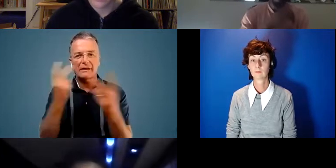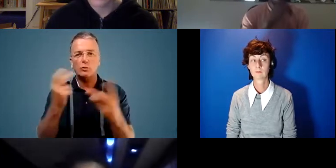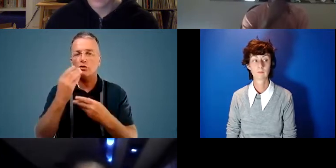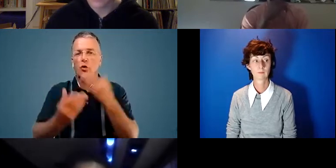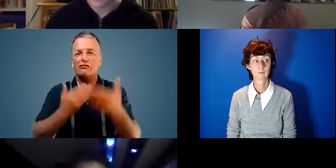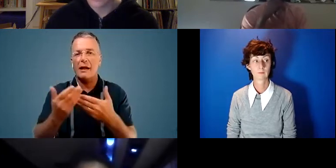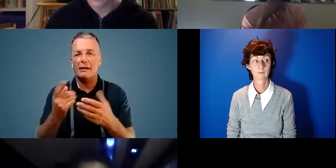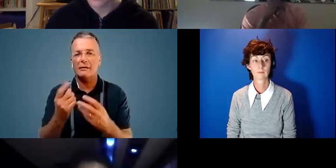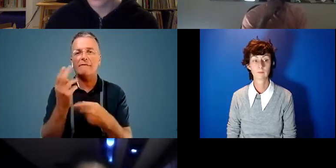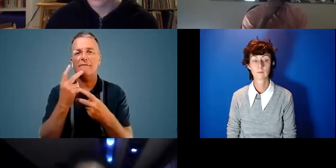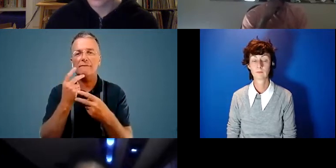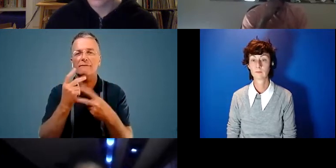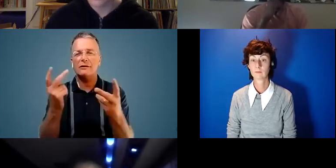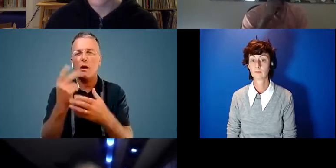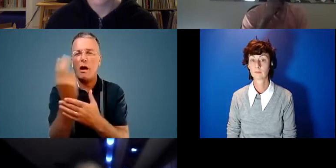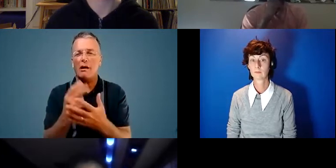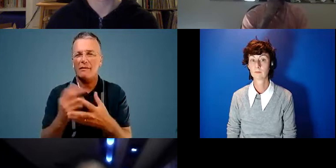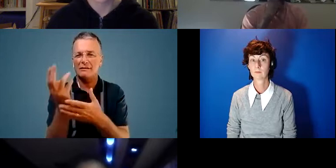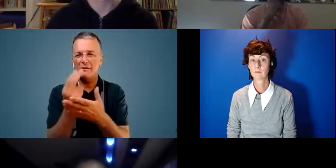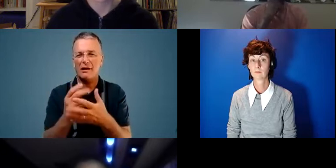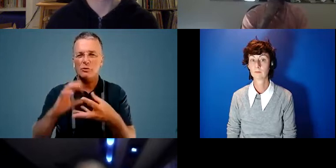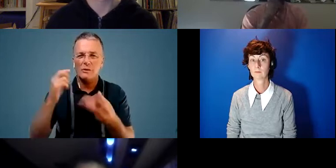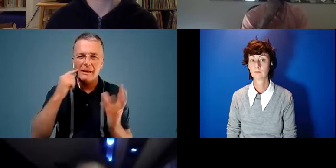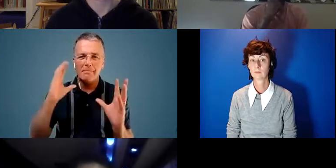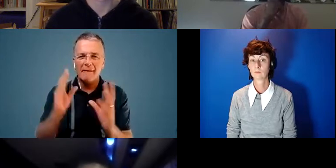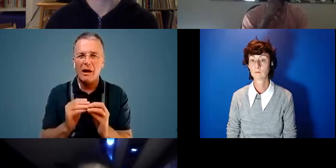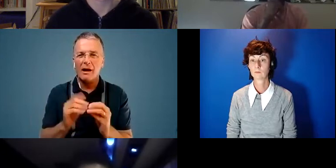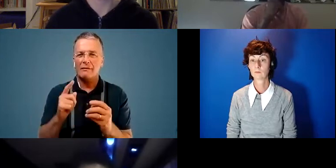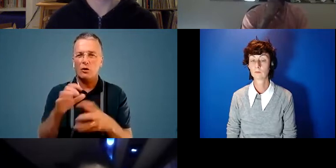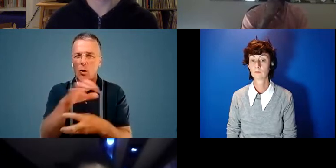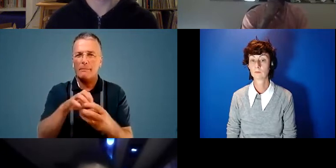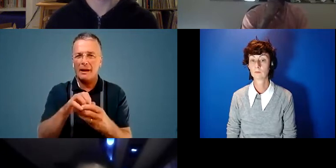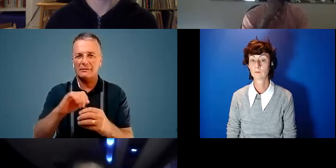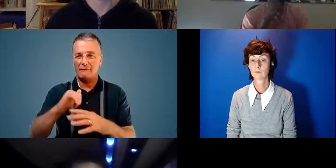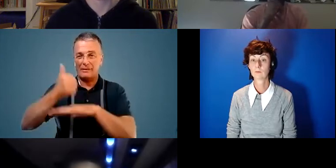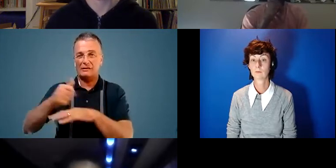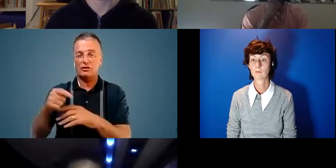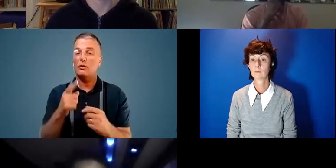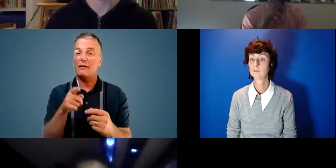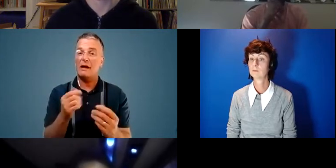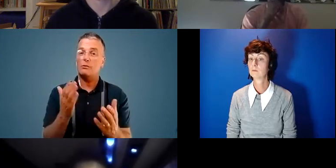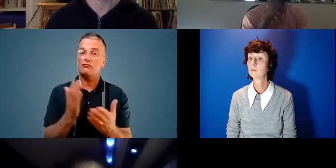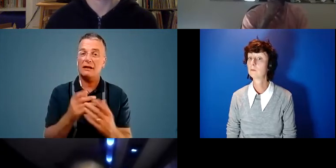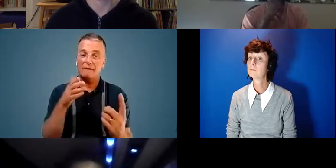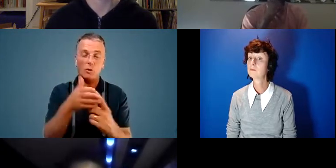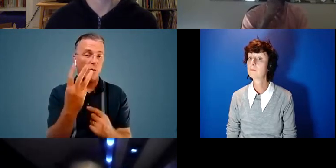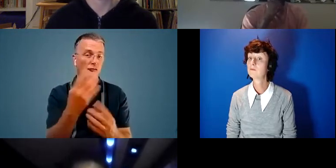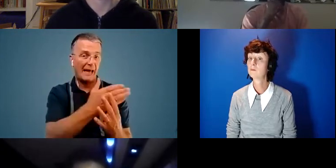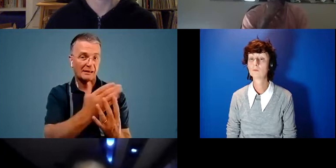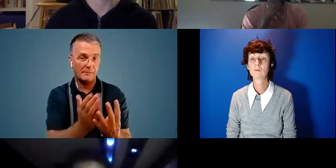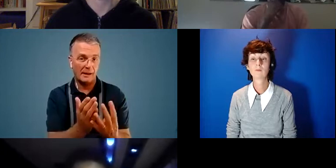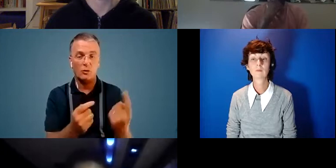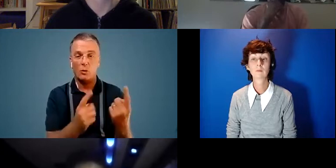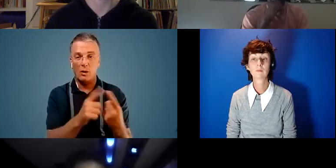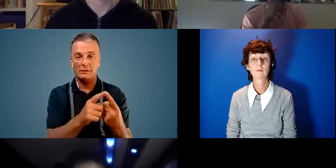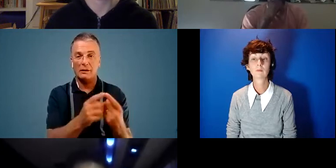designs that simplified a lot of the complexity and ability research by the Institute. These billboards really focus on three aspects, one being